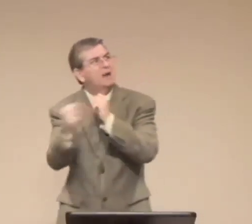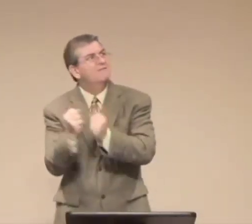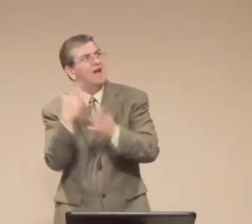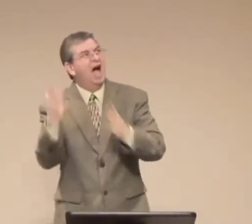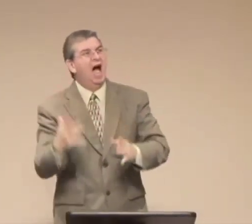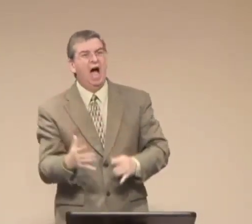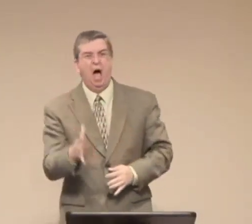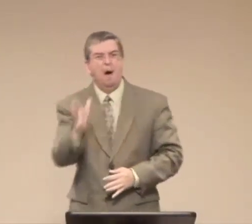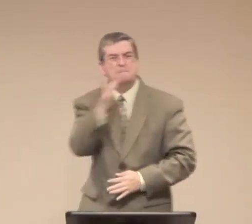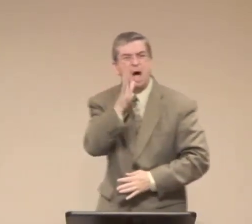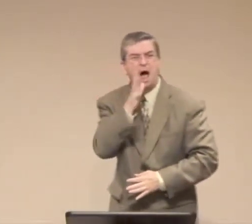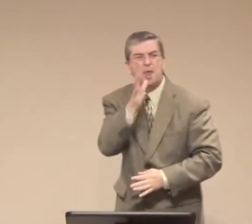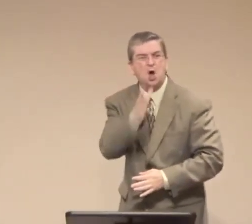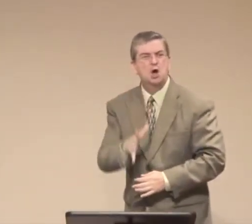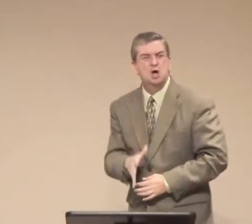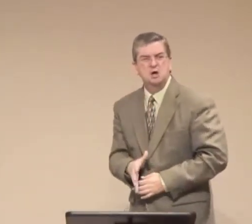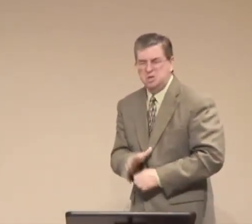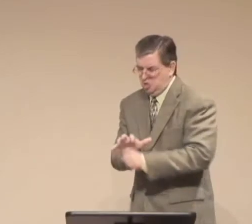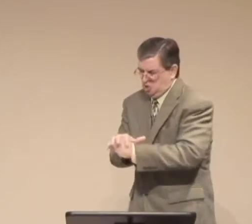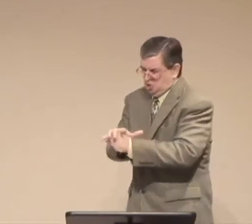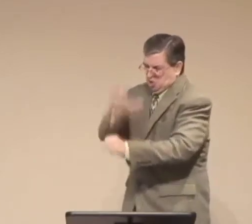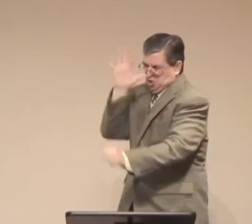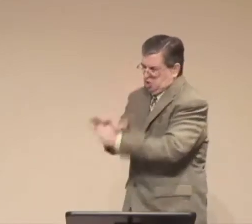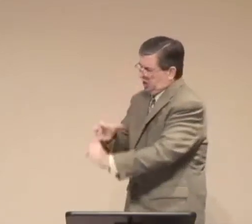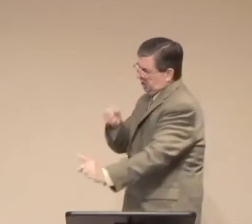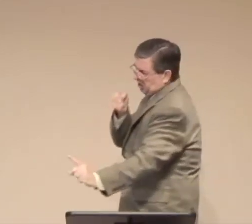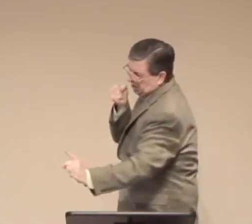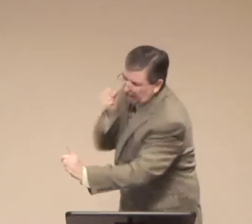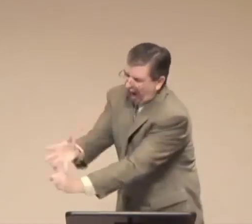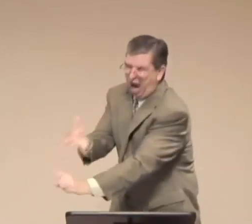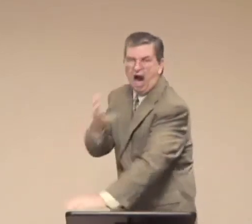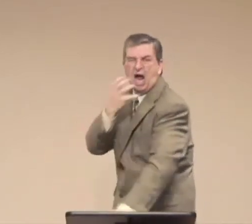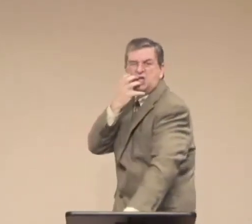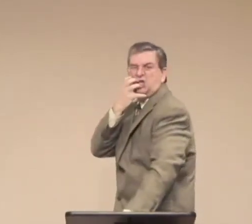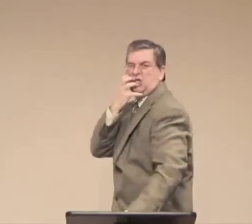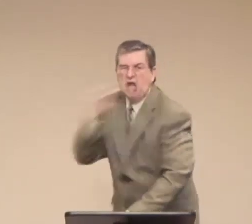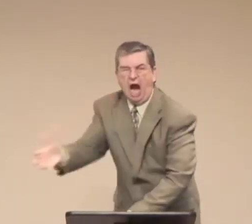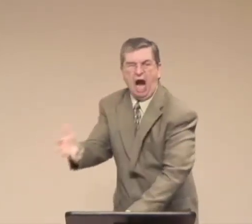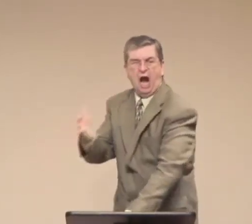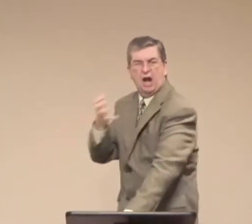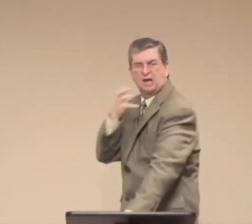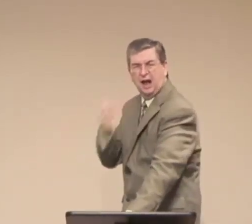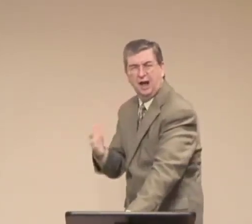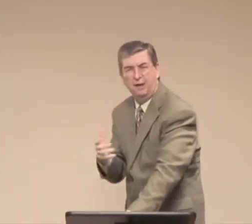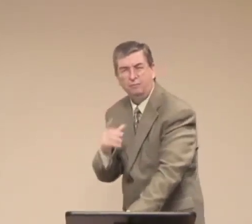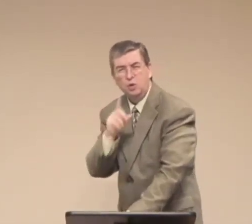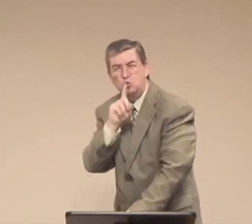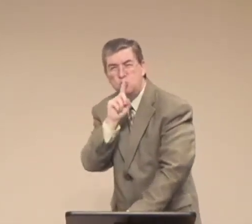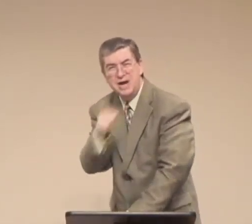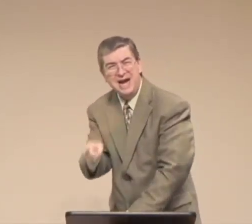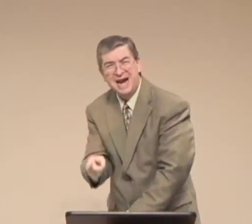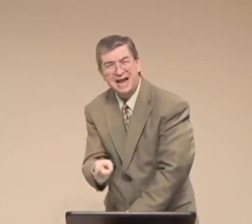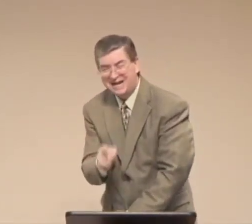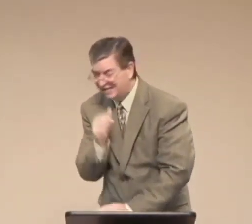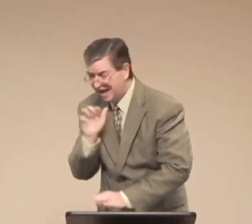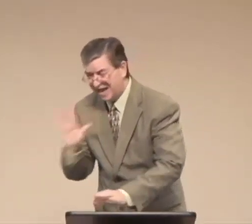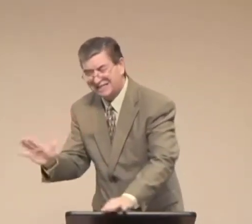She wanted to know who had started the fire and died of this heaven. And so his mother